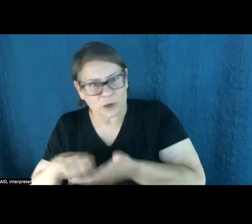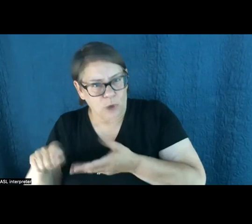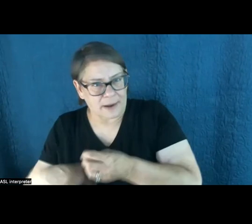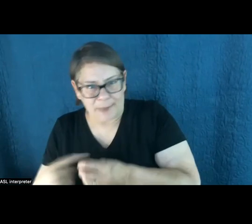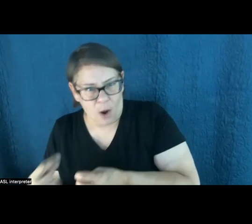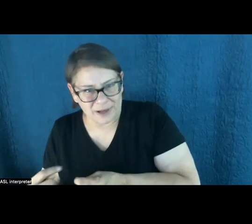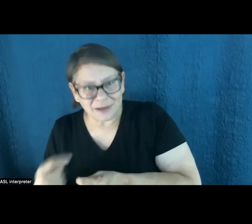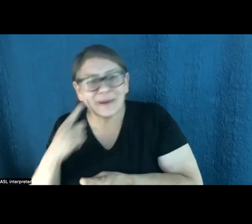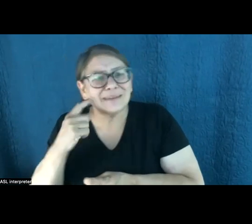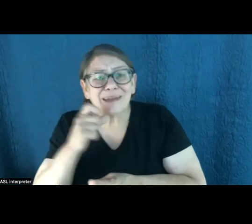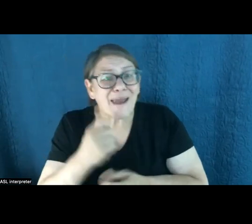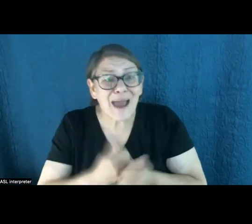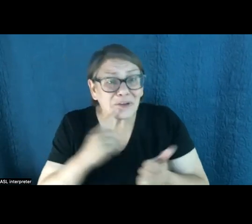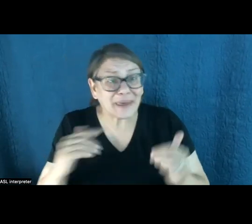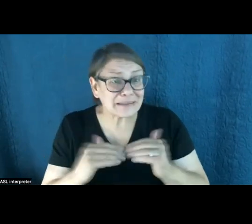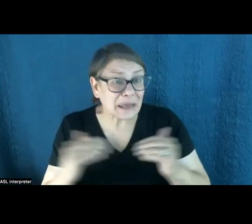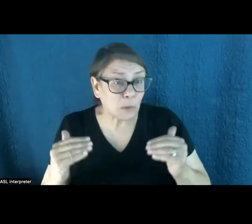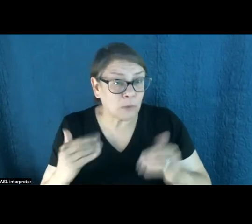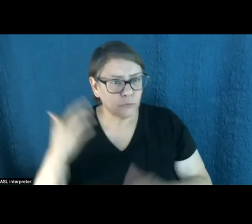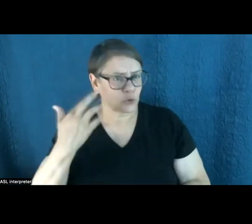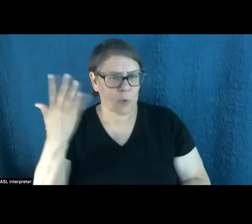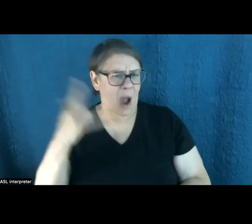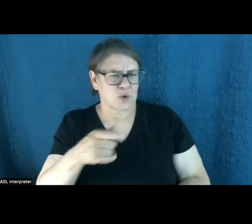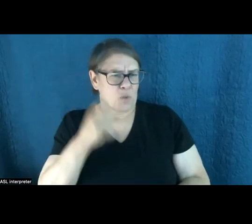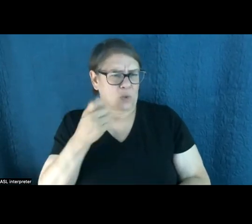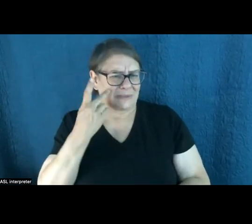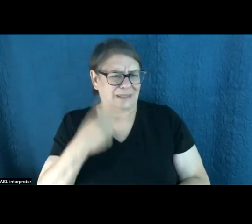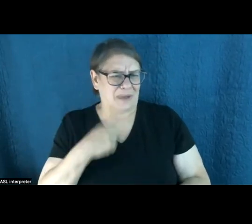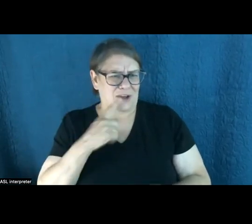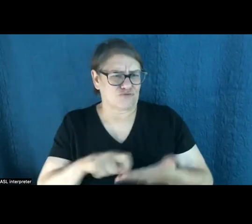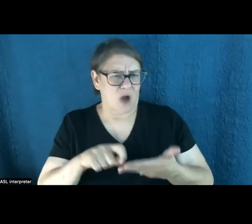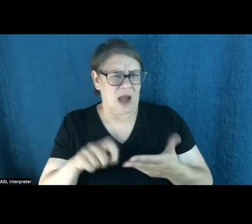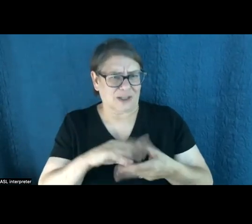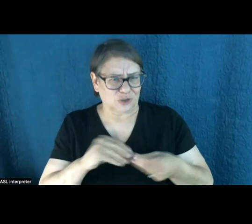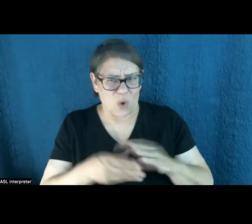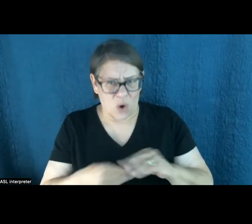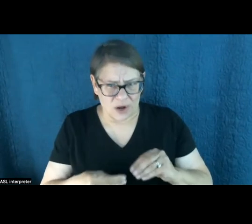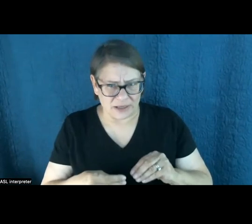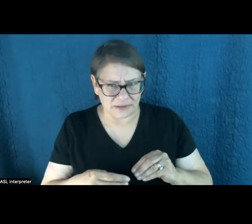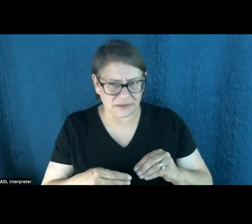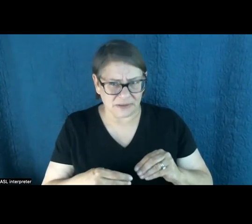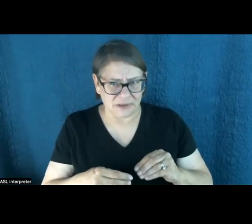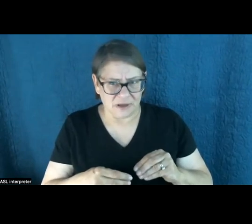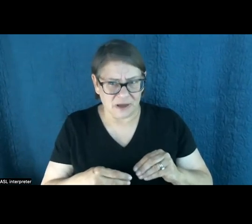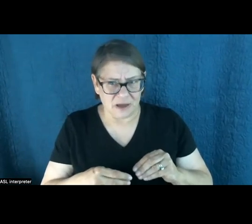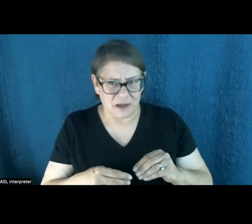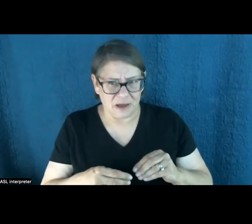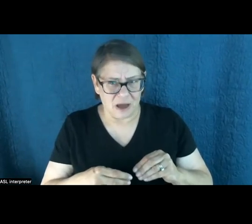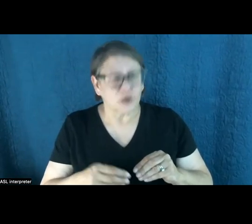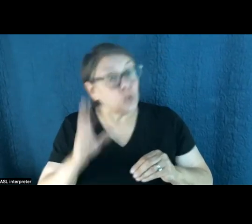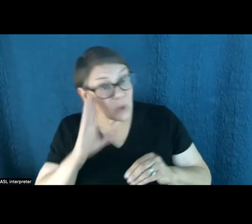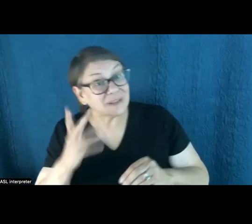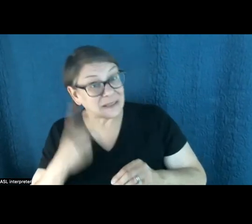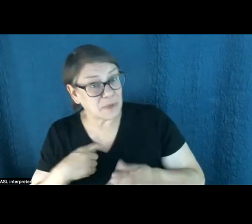everything is created equal, right? There's a reason you're not going to see me doing stories, excuse me, there's a reason you will see me doing stories all the time about solar and